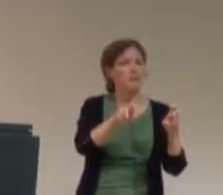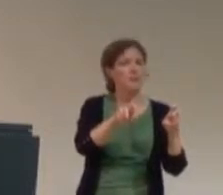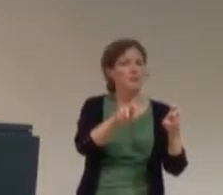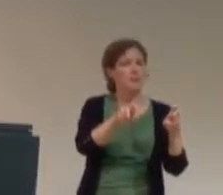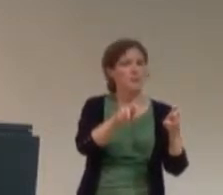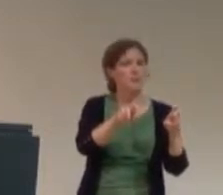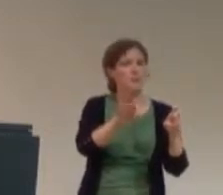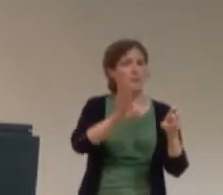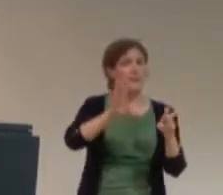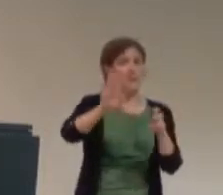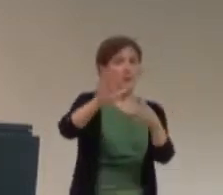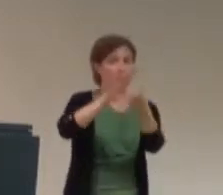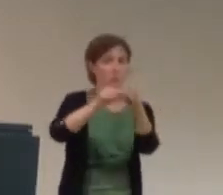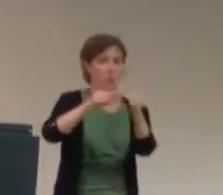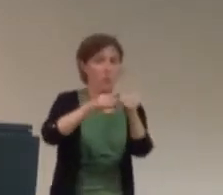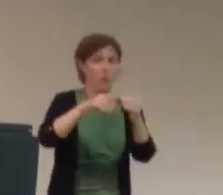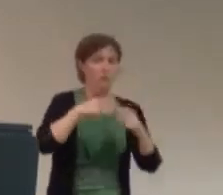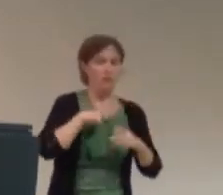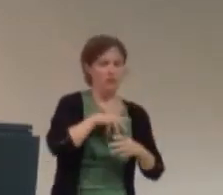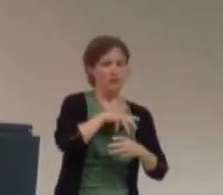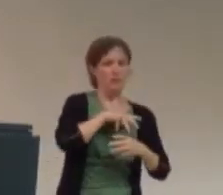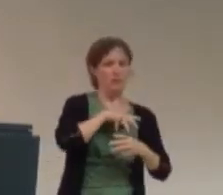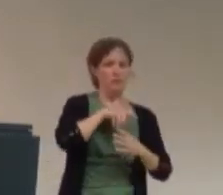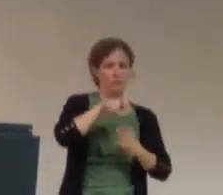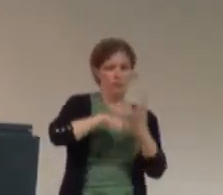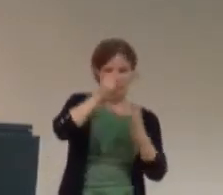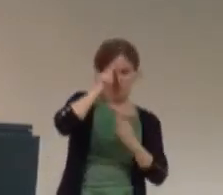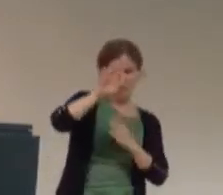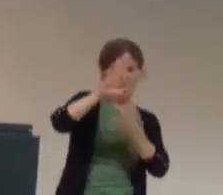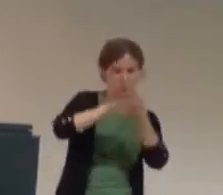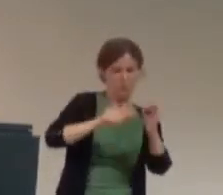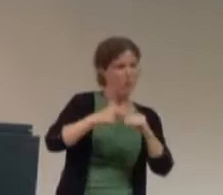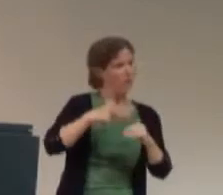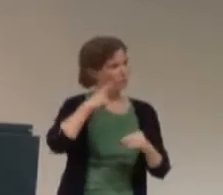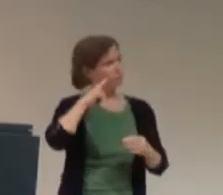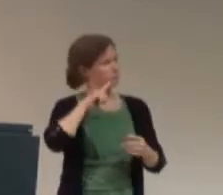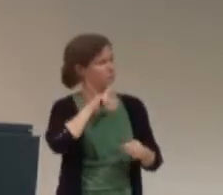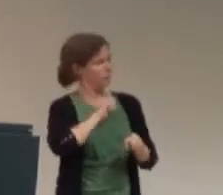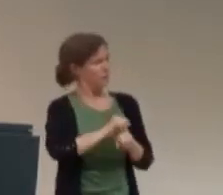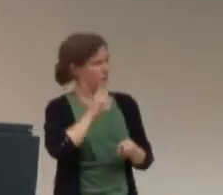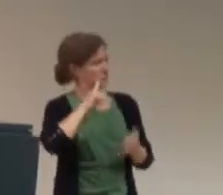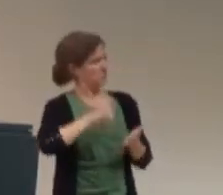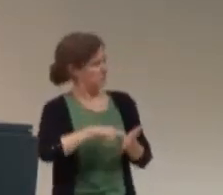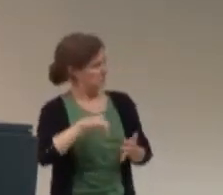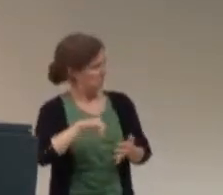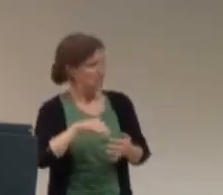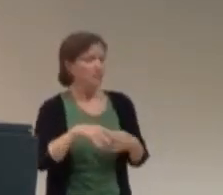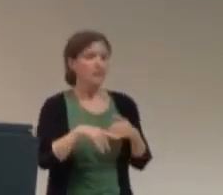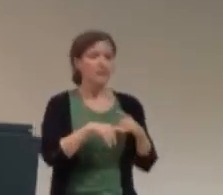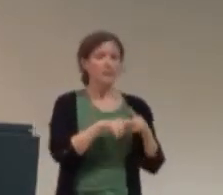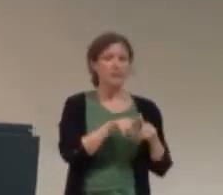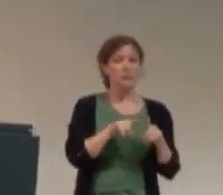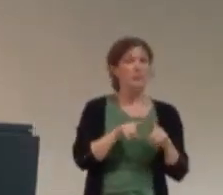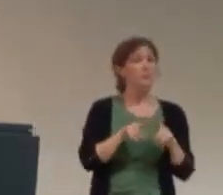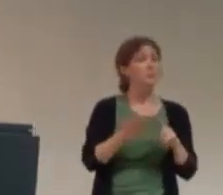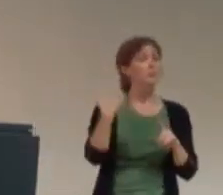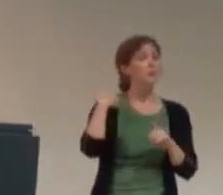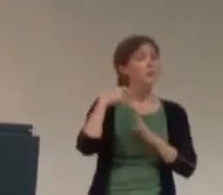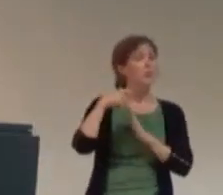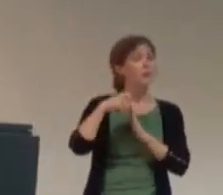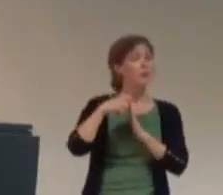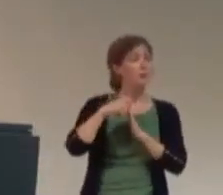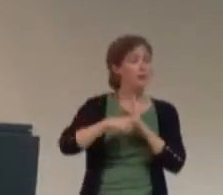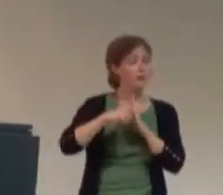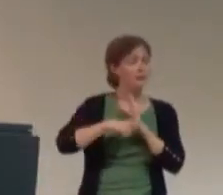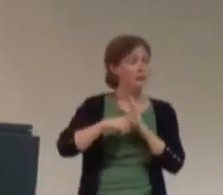is writing a story on it. So, um, then also you can go into detail on nuances that aren't covered before. My